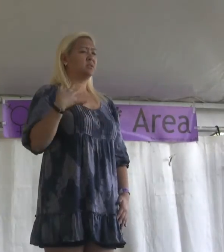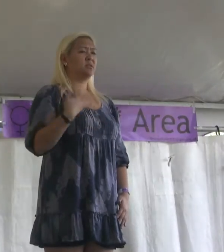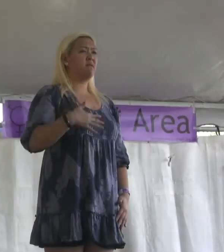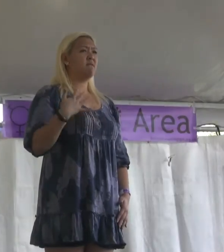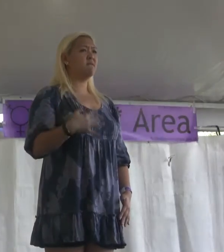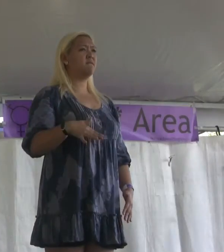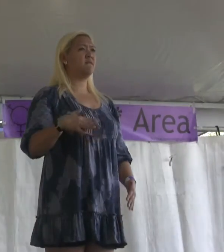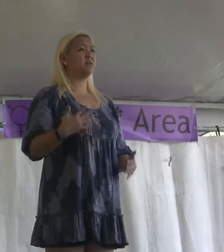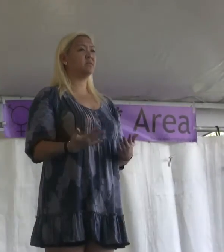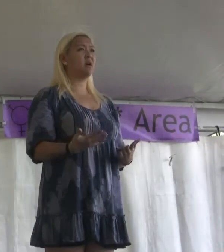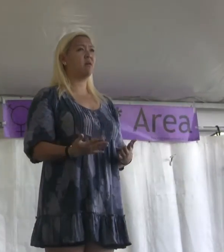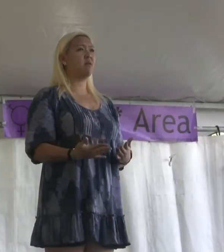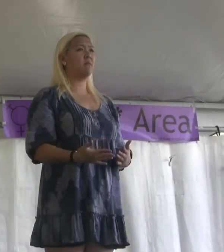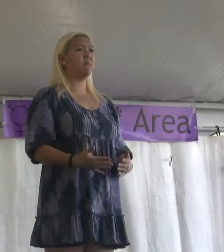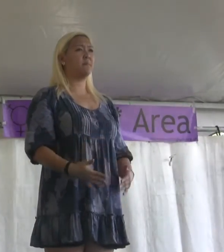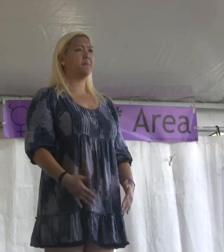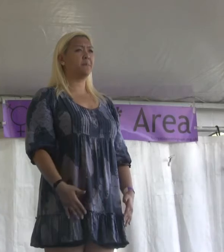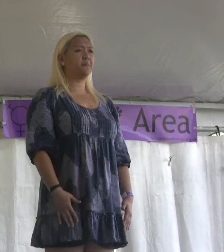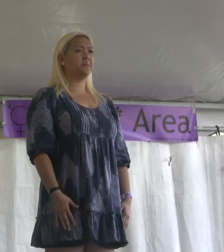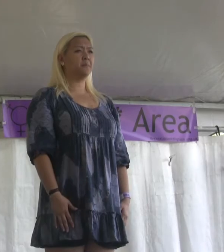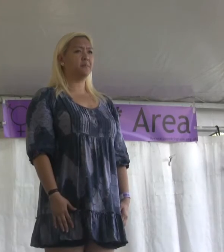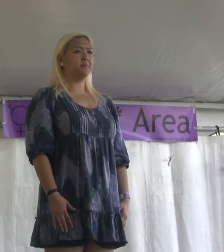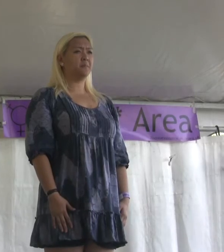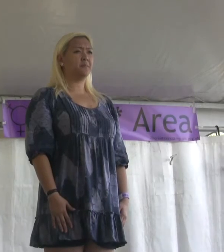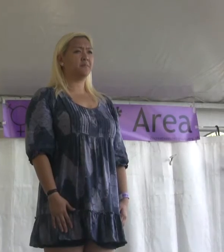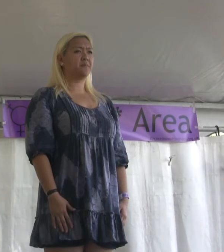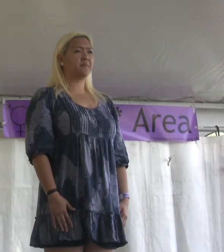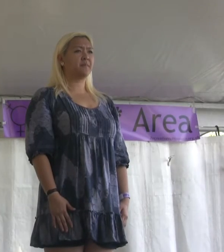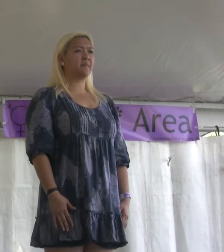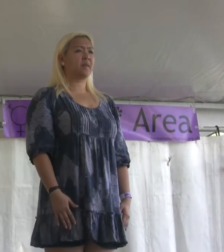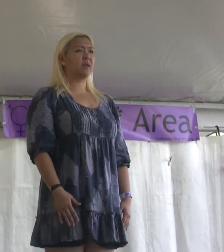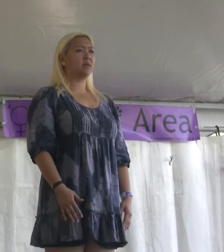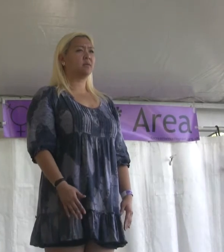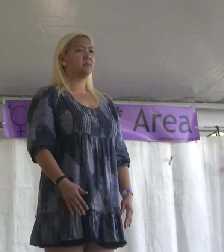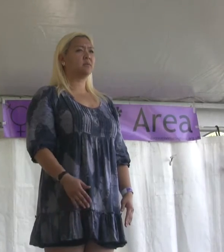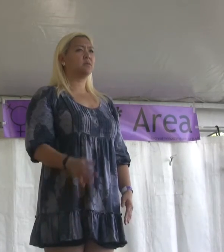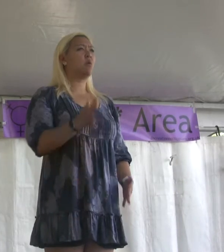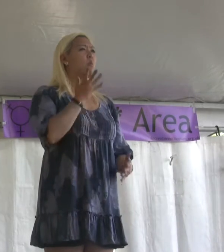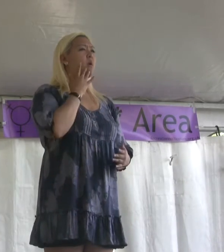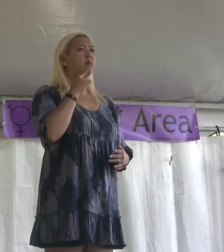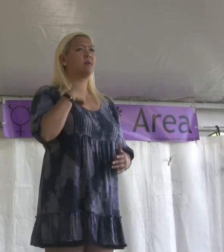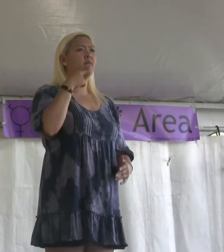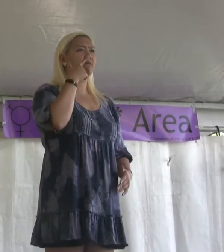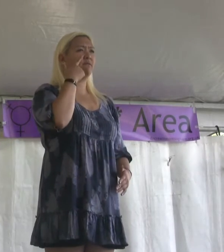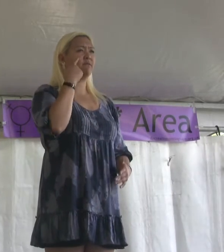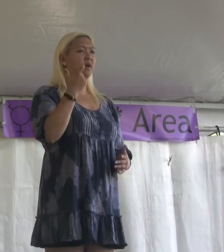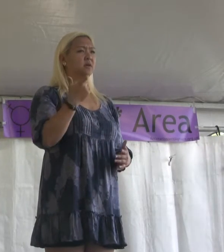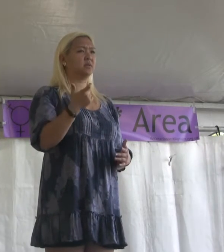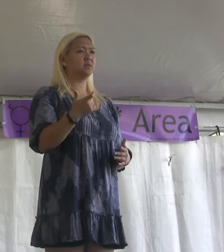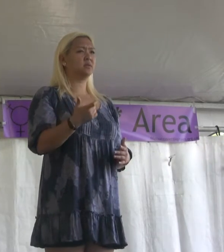solid fame. I didn't know the one, the miracle one The